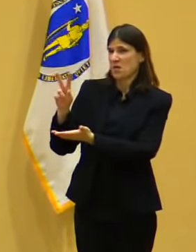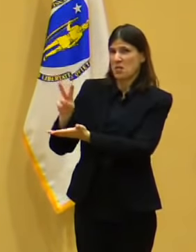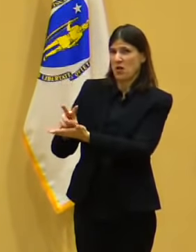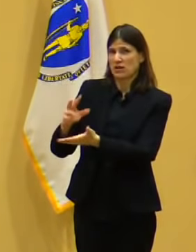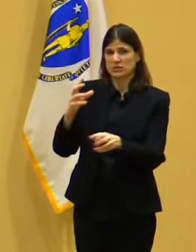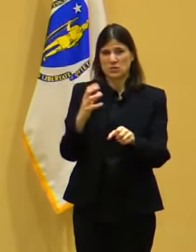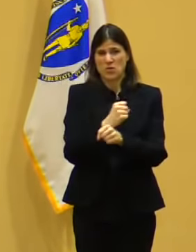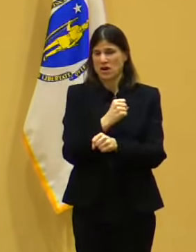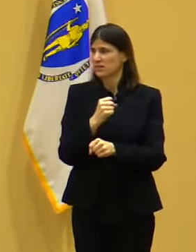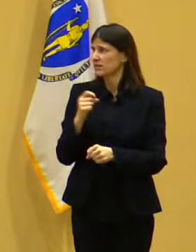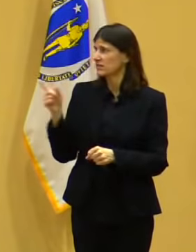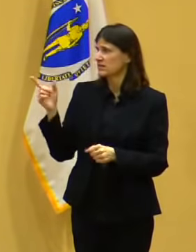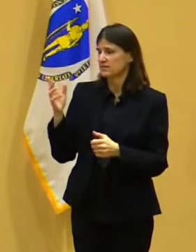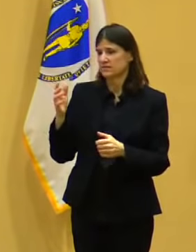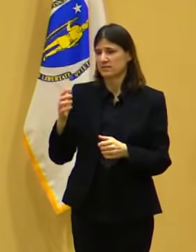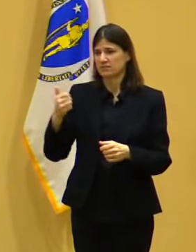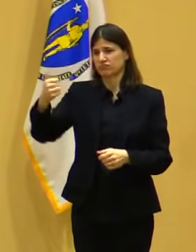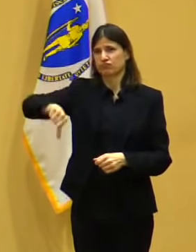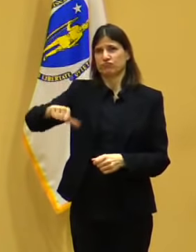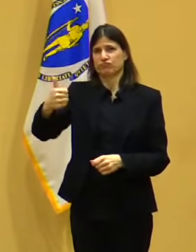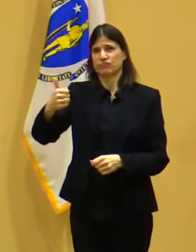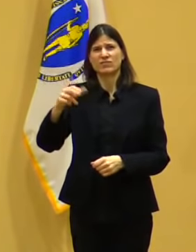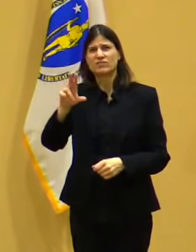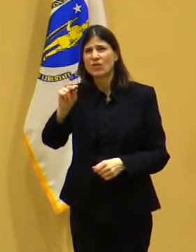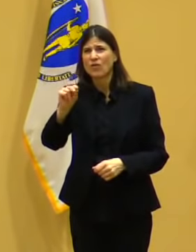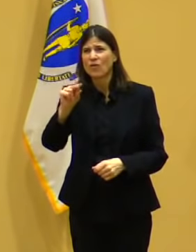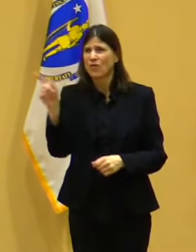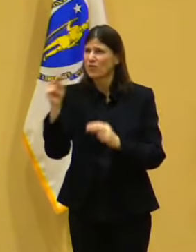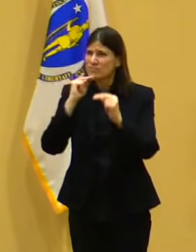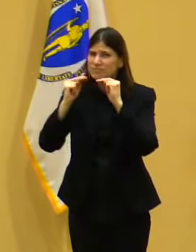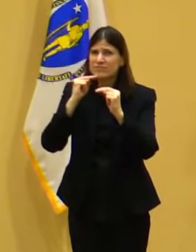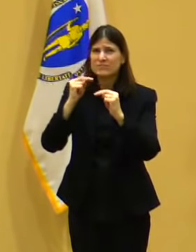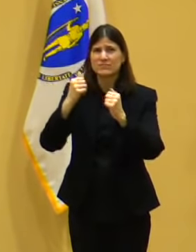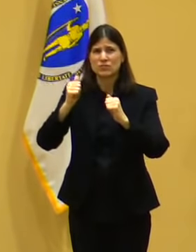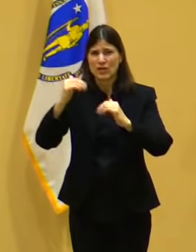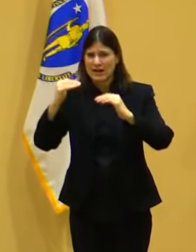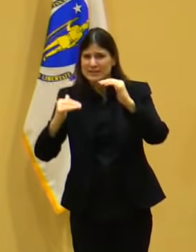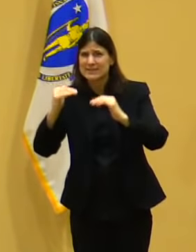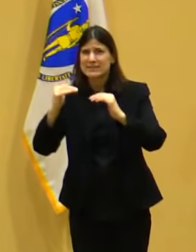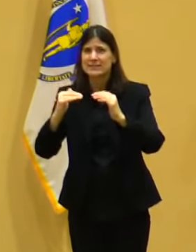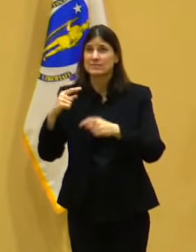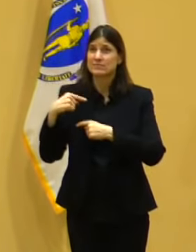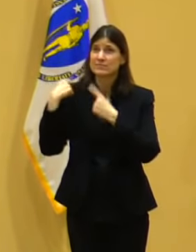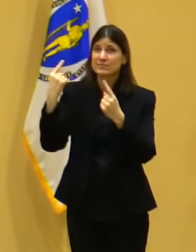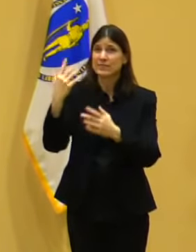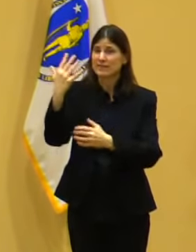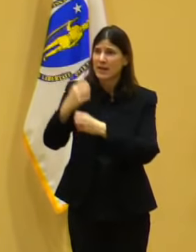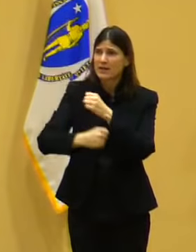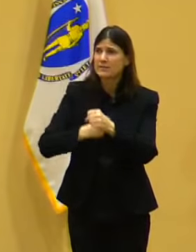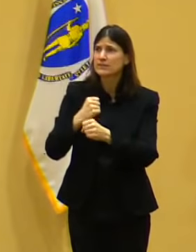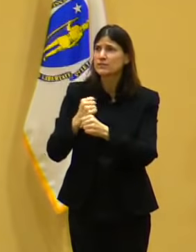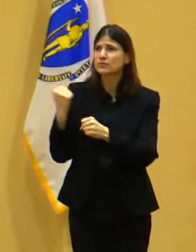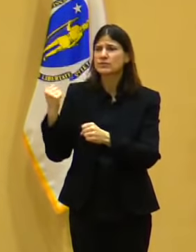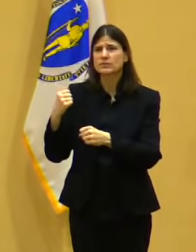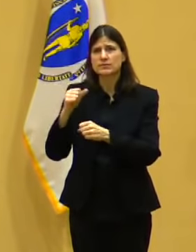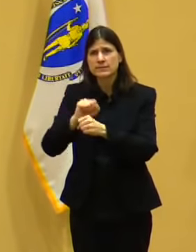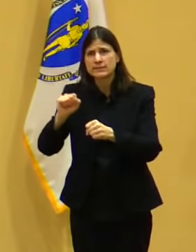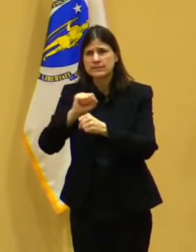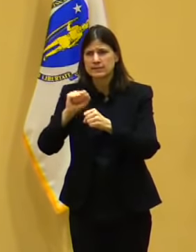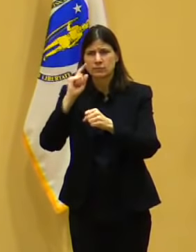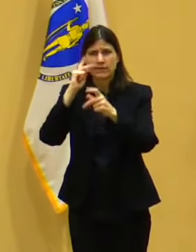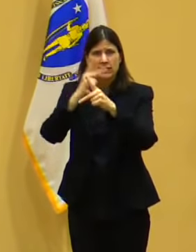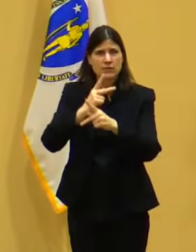years, six years, this administration time and time again has worked extremely hard to find